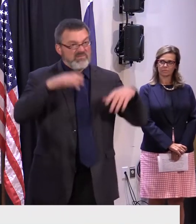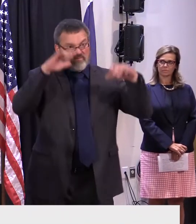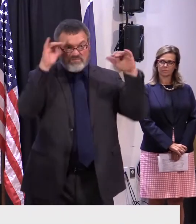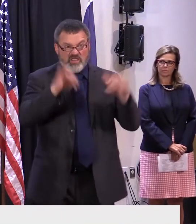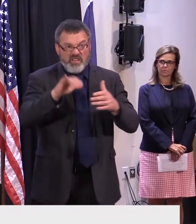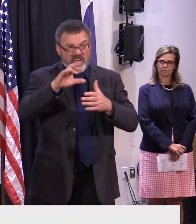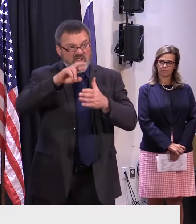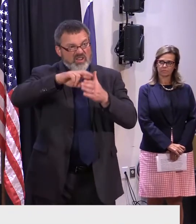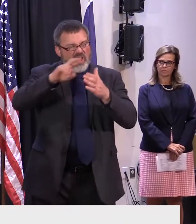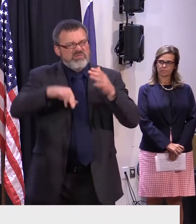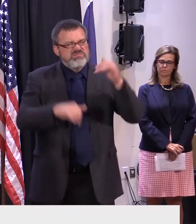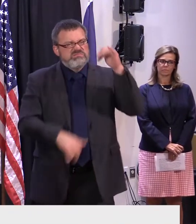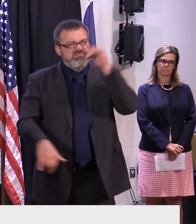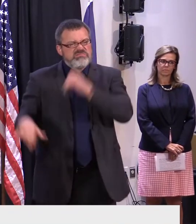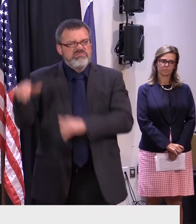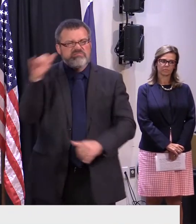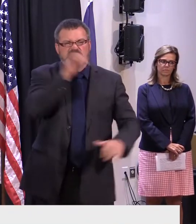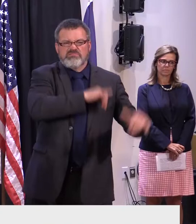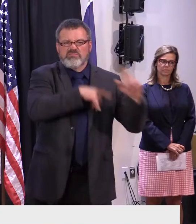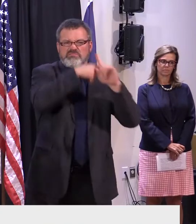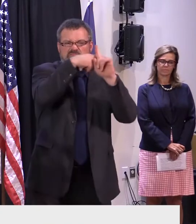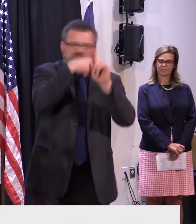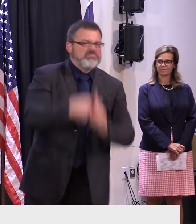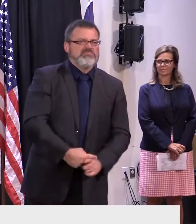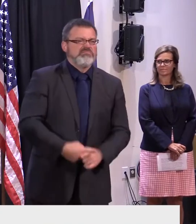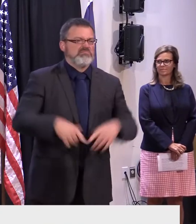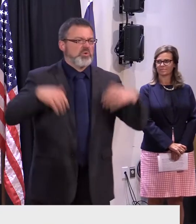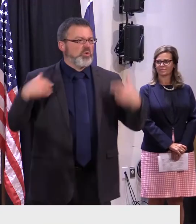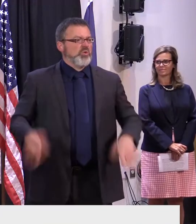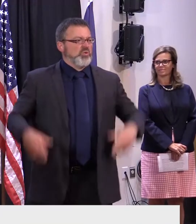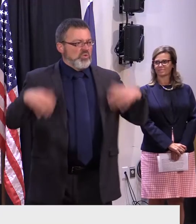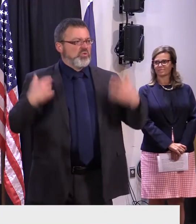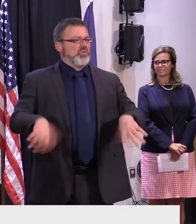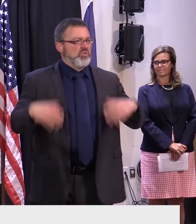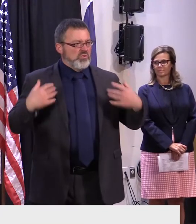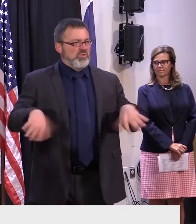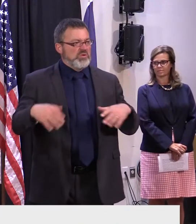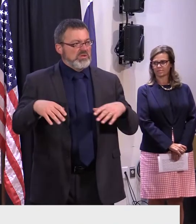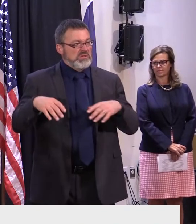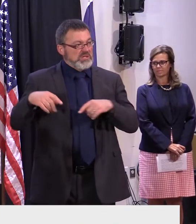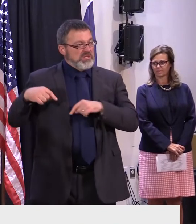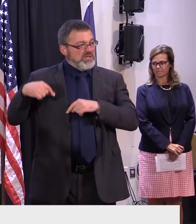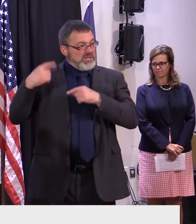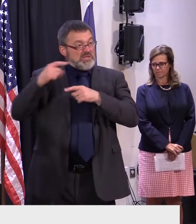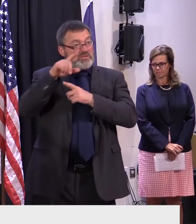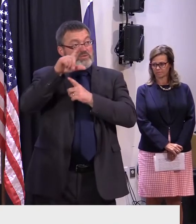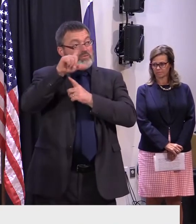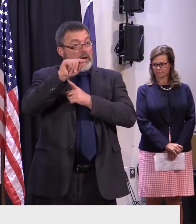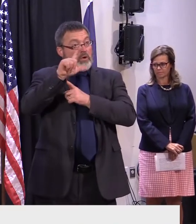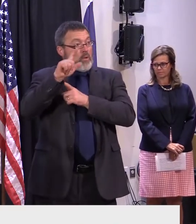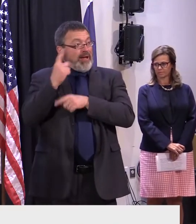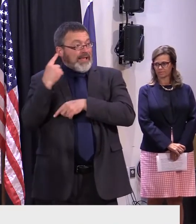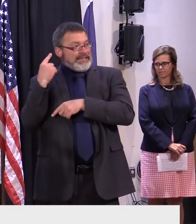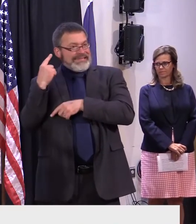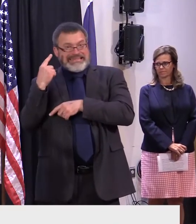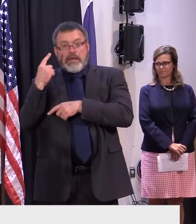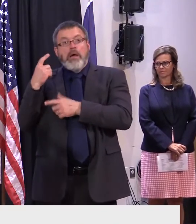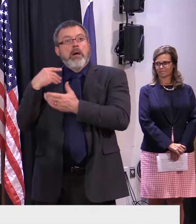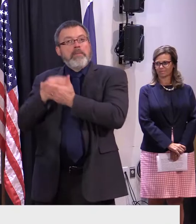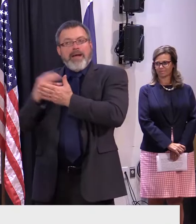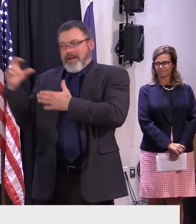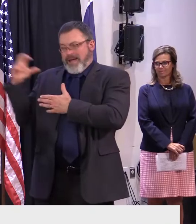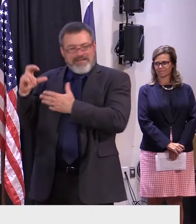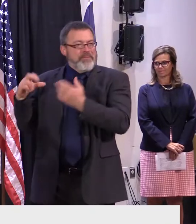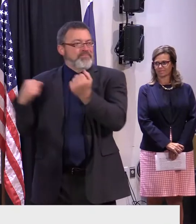result of the 2021 legislative session is where we received the appropriation to set that up. They're hard at work to get